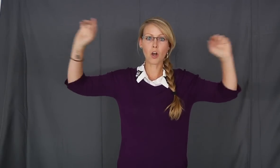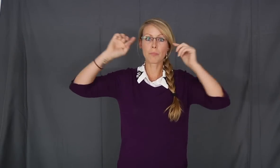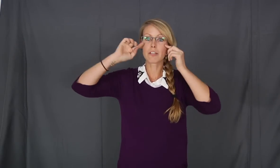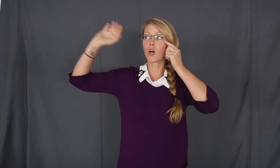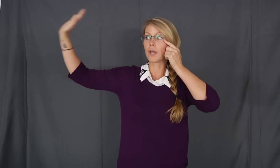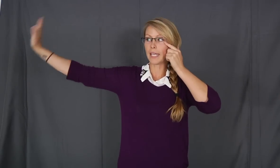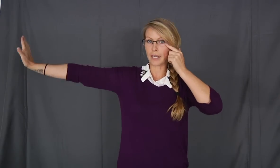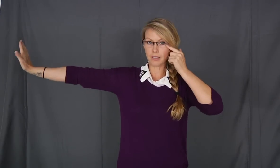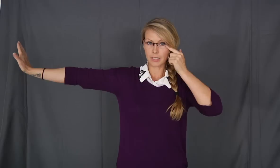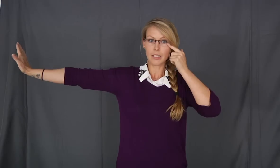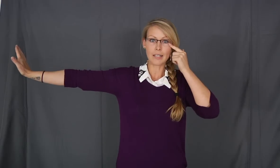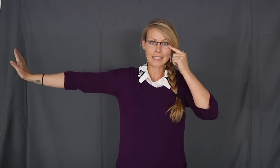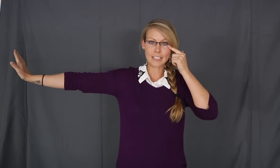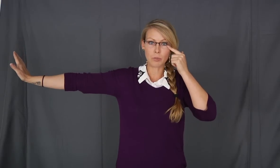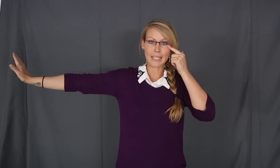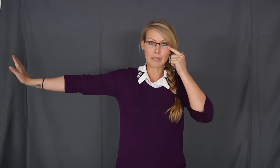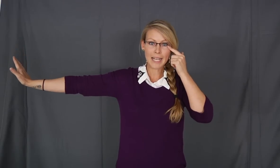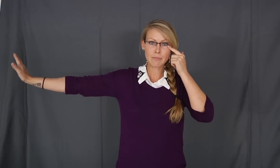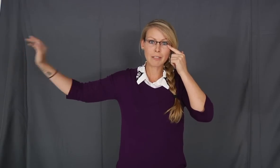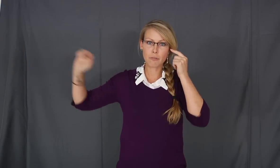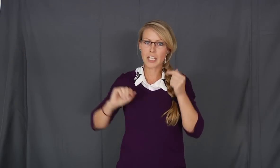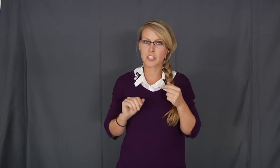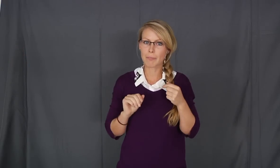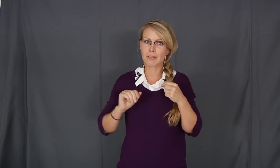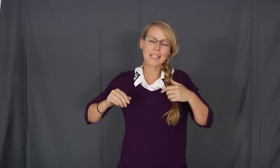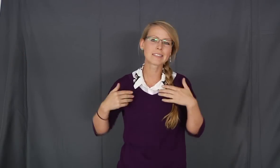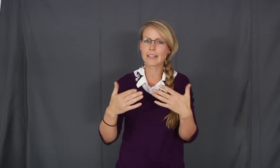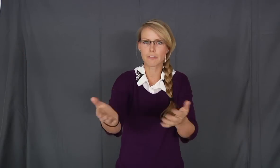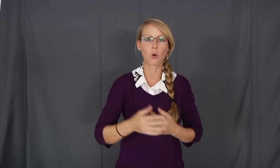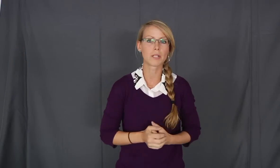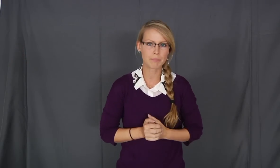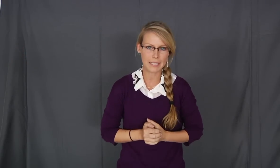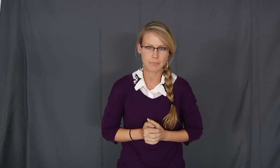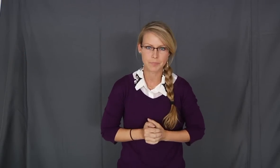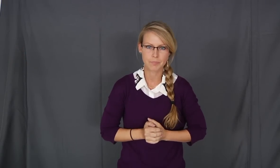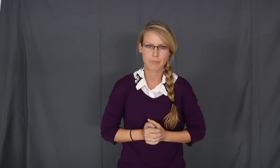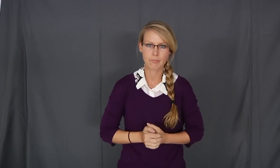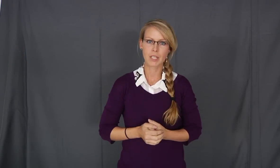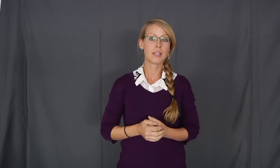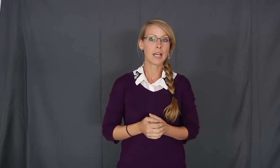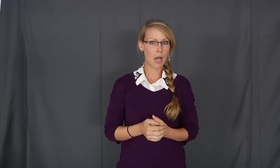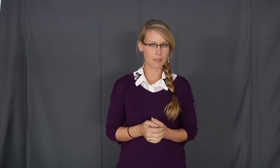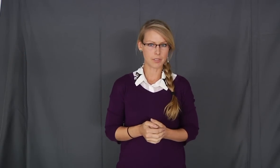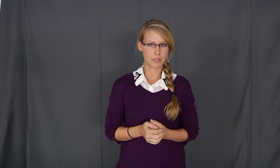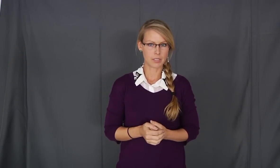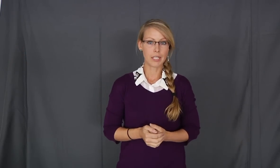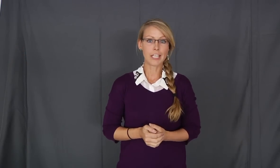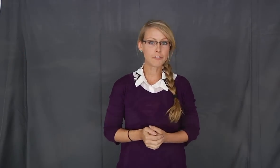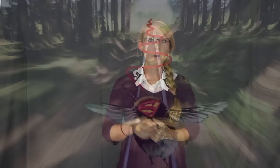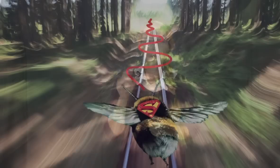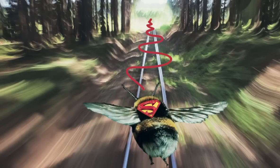optic flow here, an insect will gain maximum information about let's say their forward speed. However, if you are a